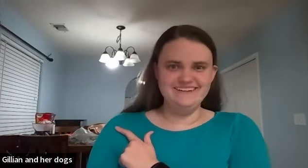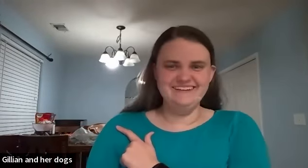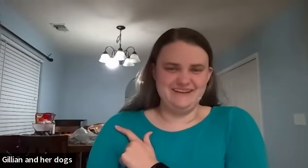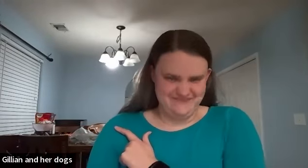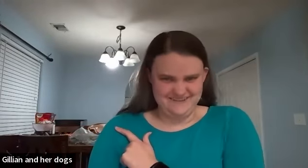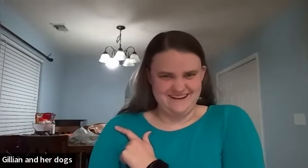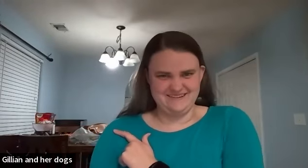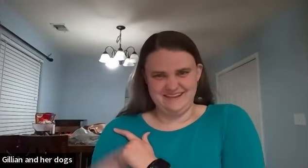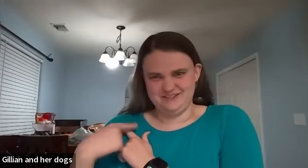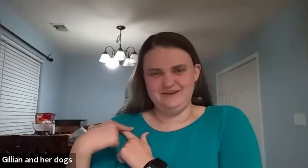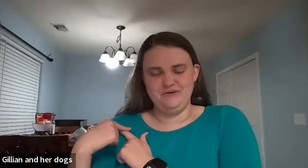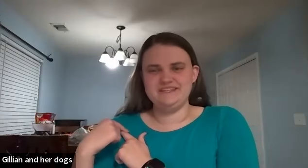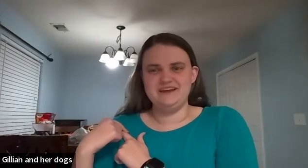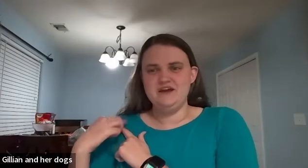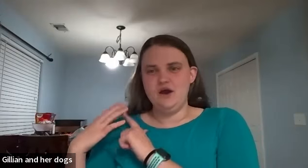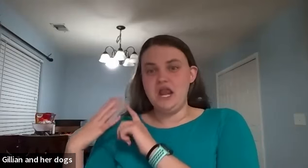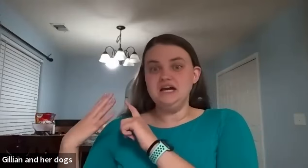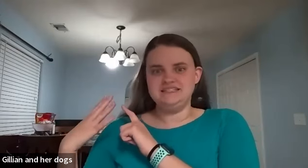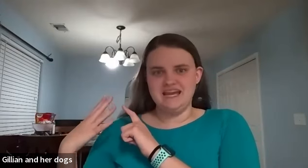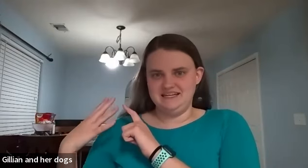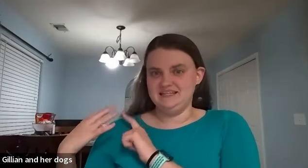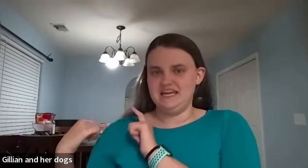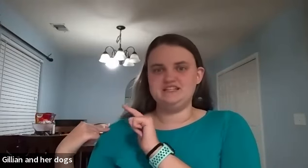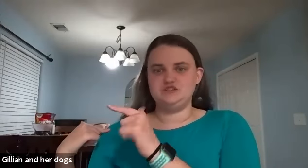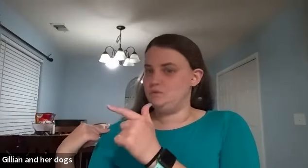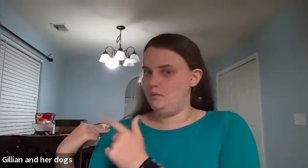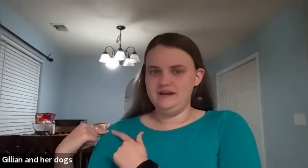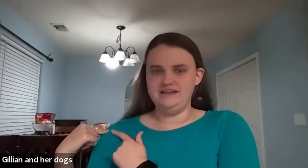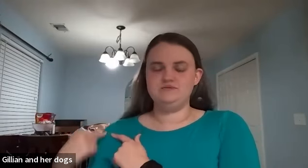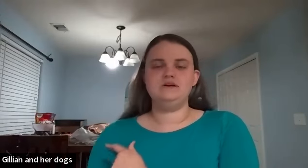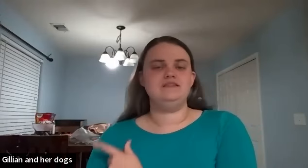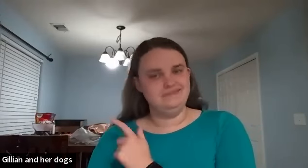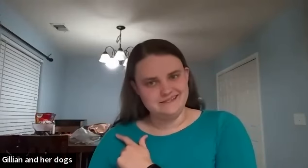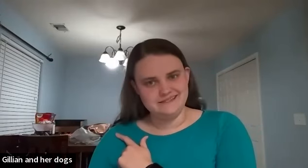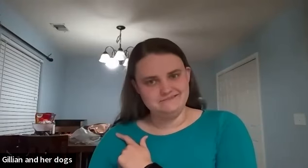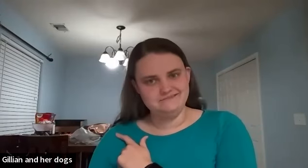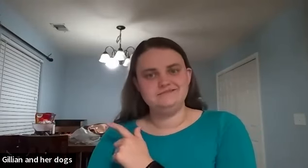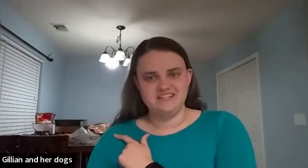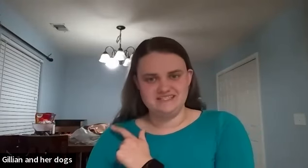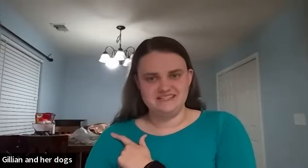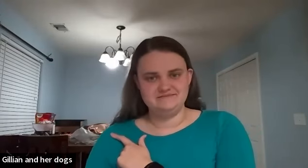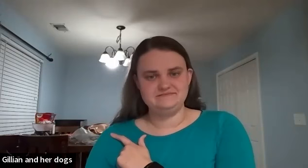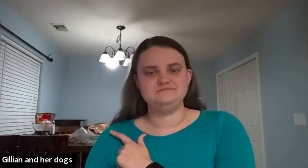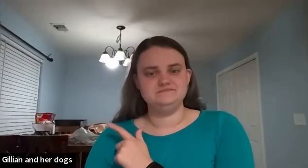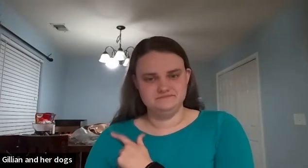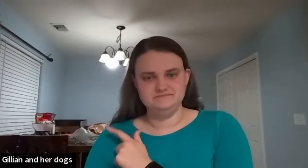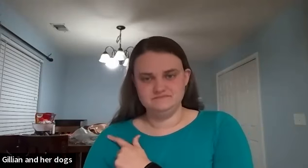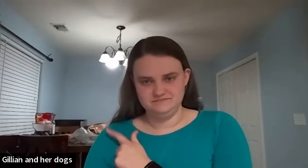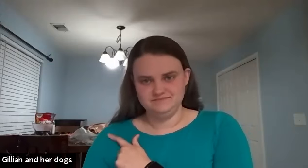like very i'm like trying to almost like enunciate it is just one hit we're lazy lazy mm-hmm